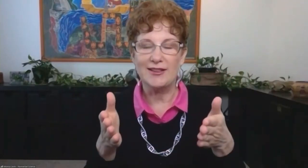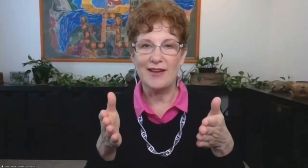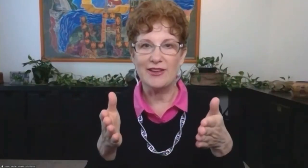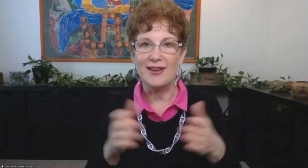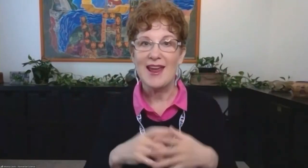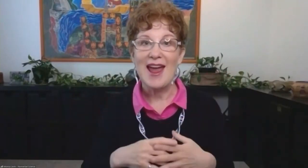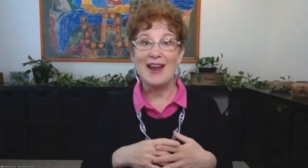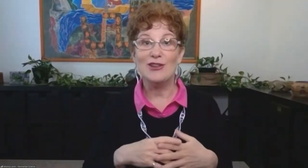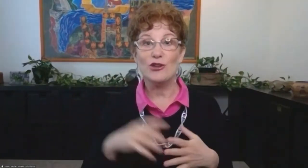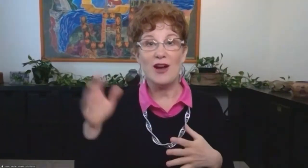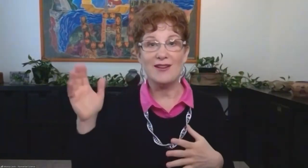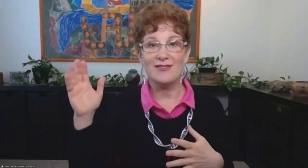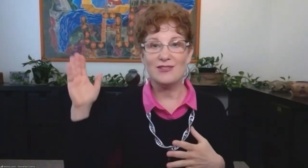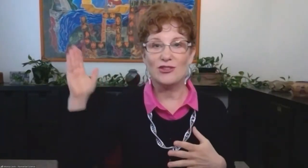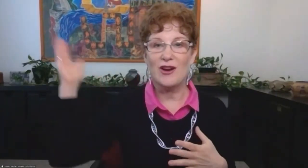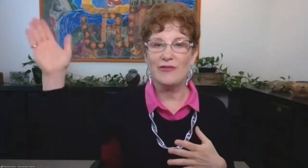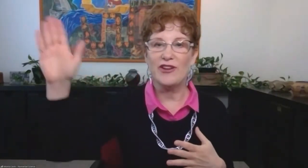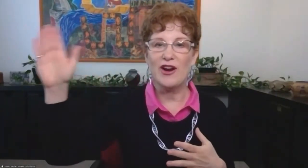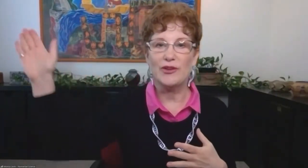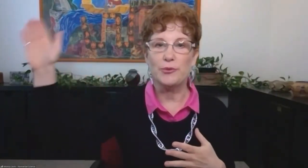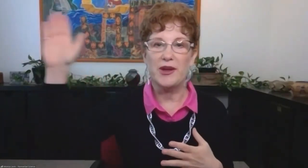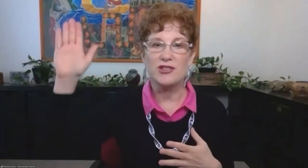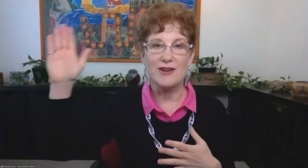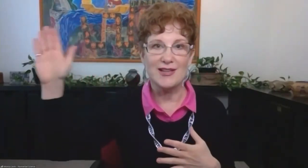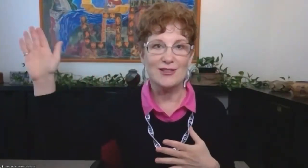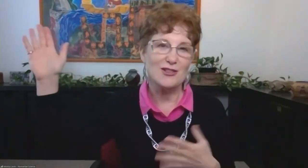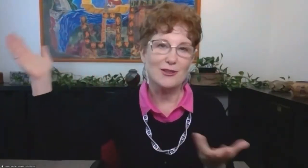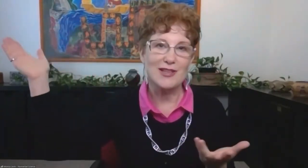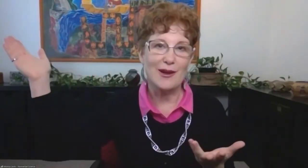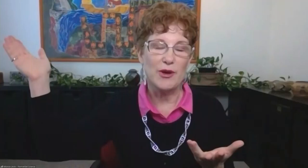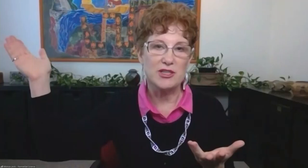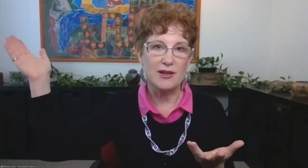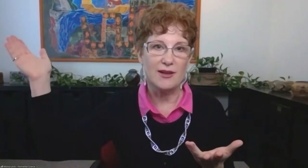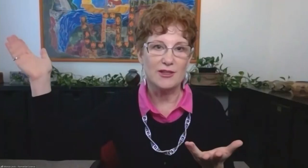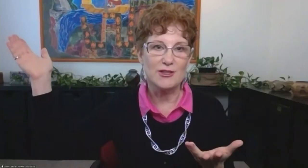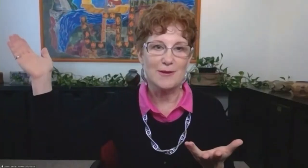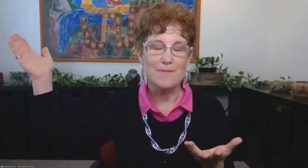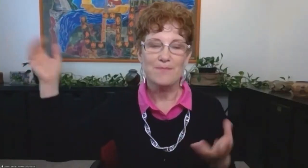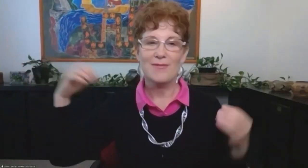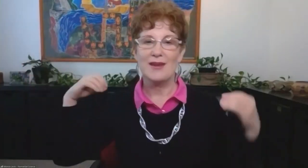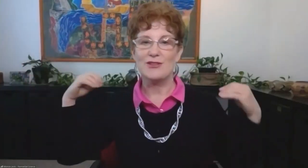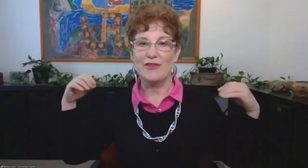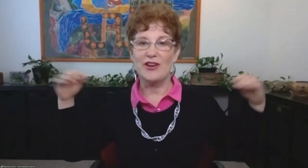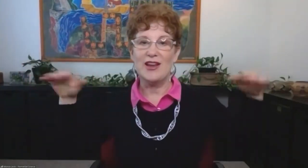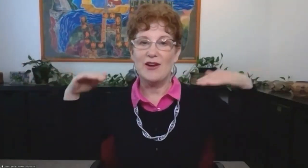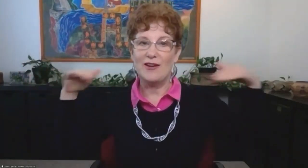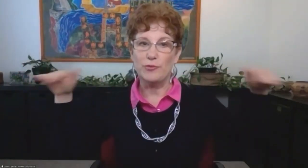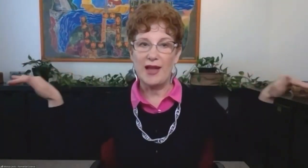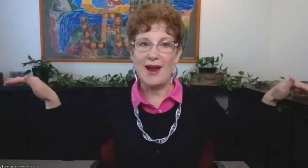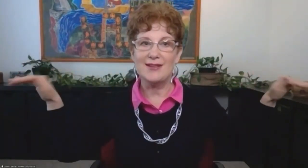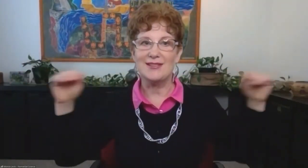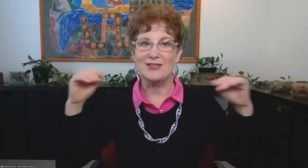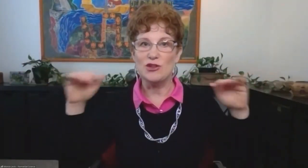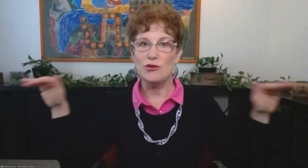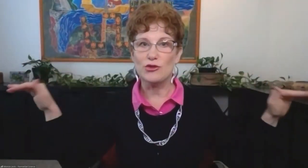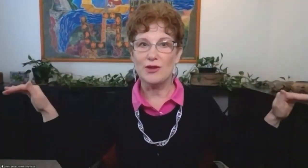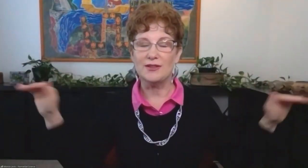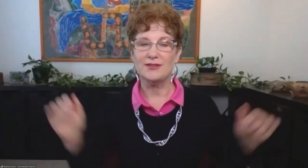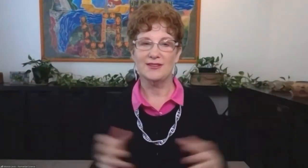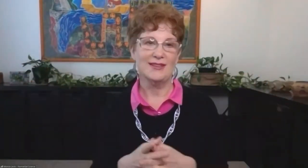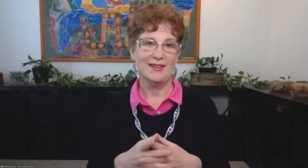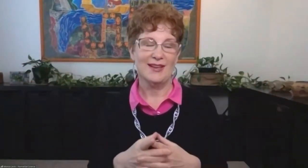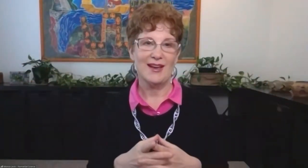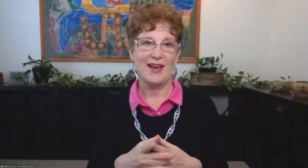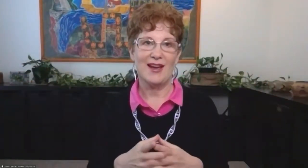there's Monica Levin and you're not trying to figure out what the picture is. It just looks like a bunch of colors. So even here, have plants, it's